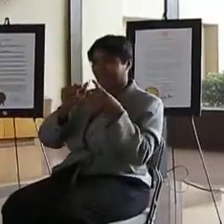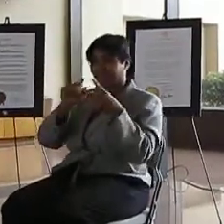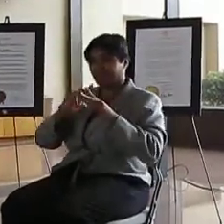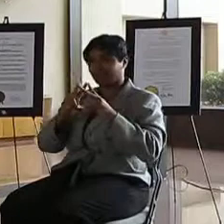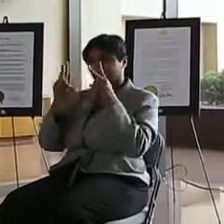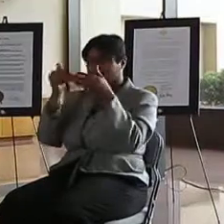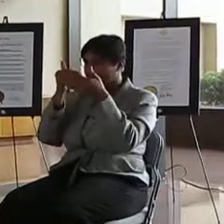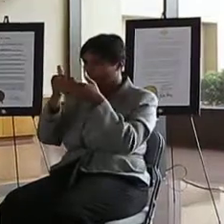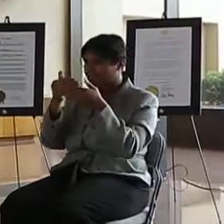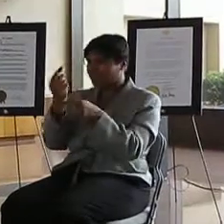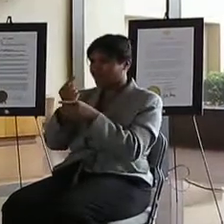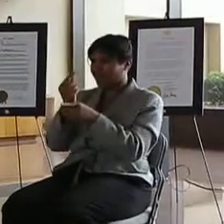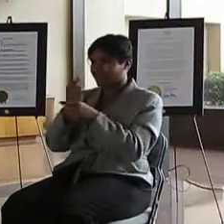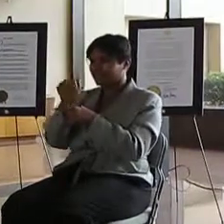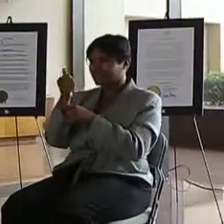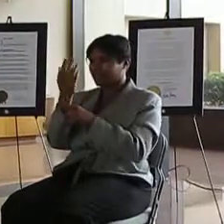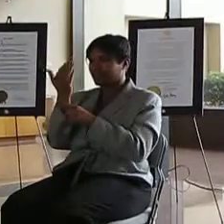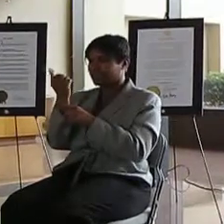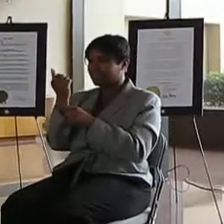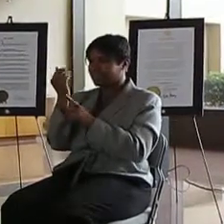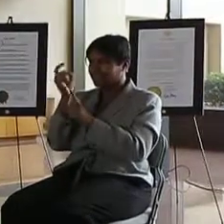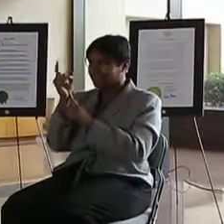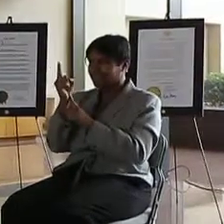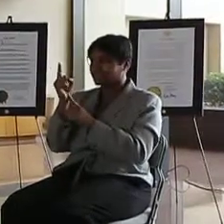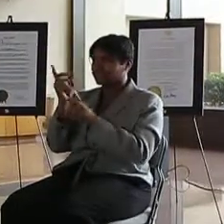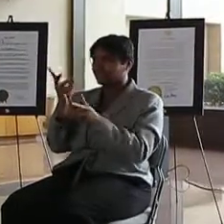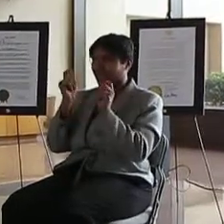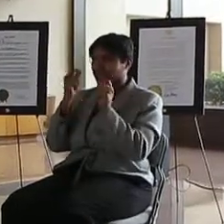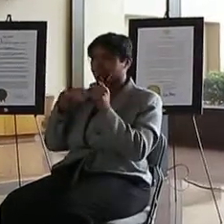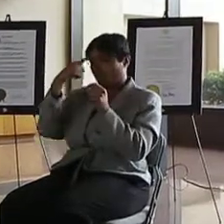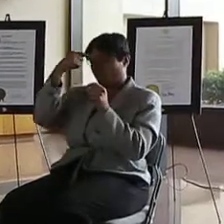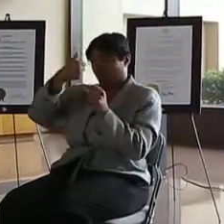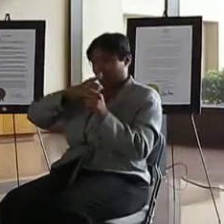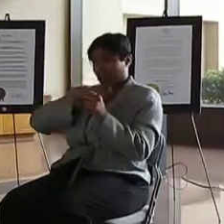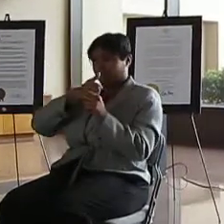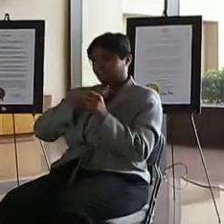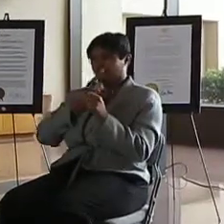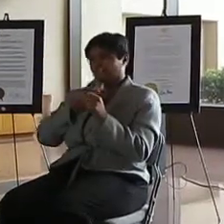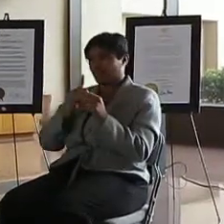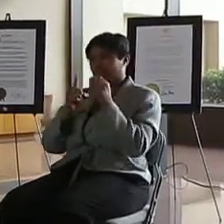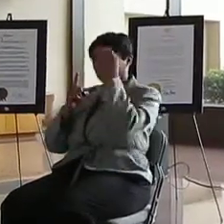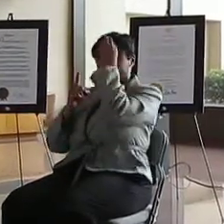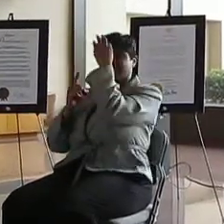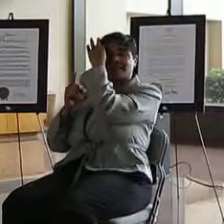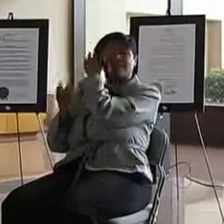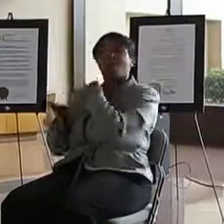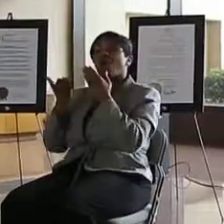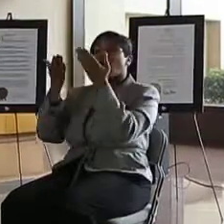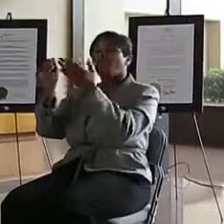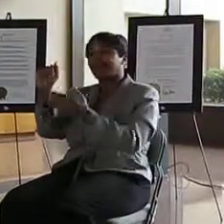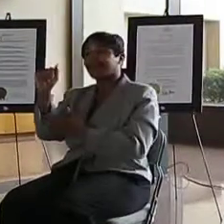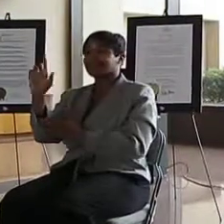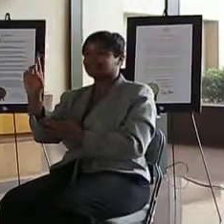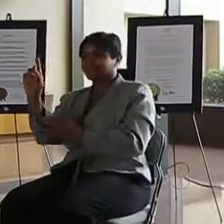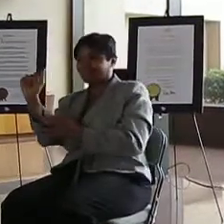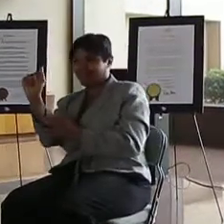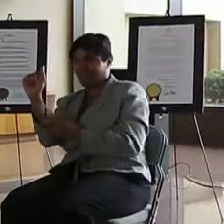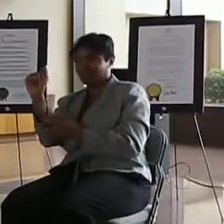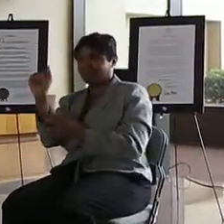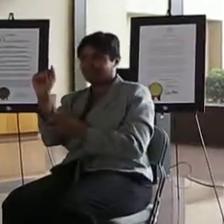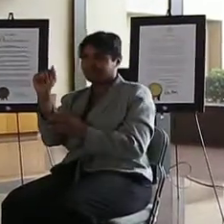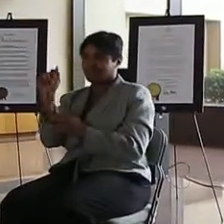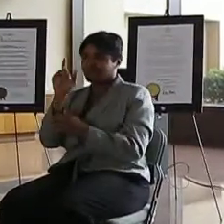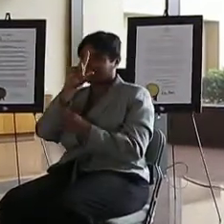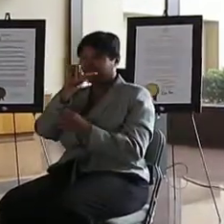but 10 or 15 seconds for me to offer that as the name of the